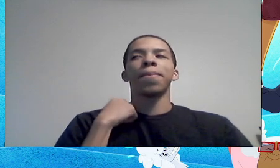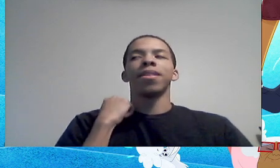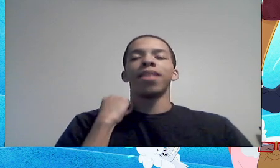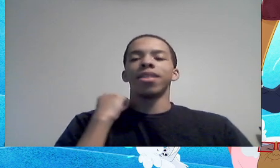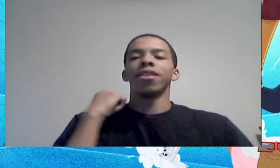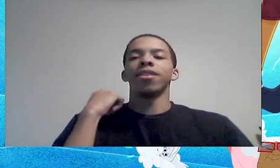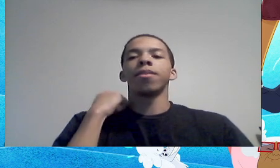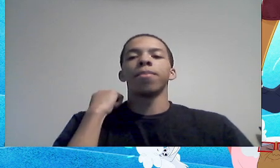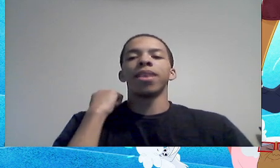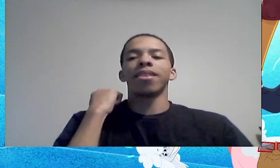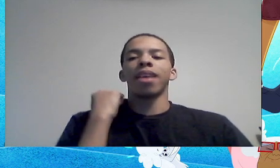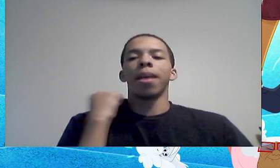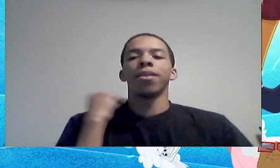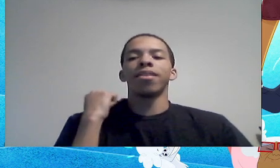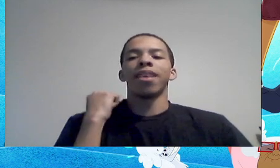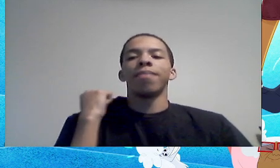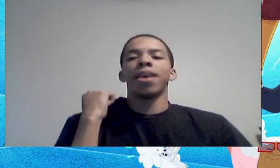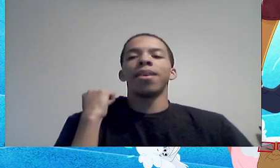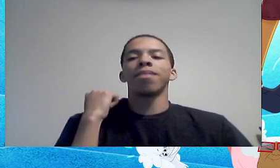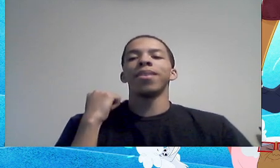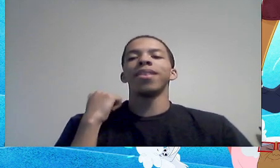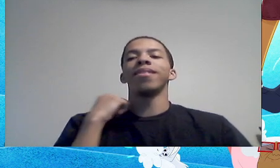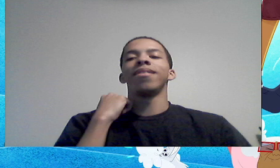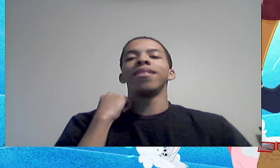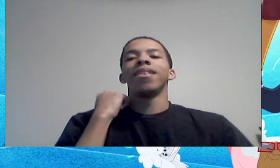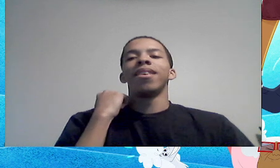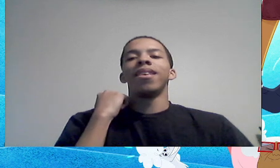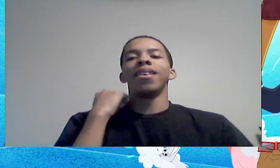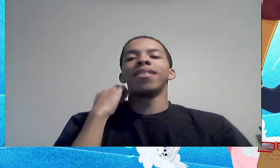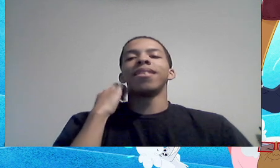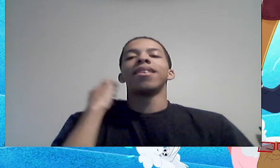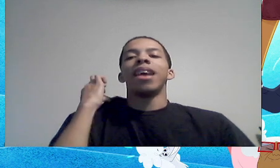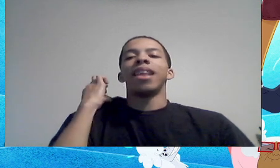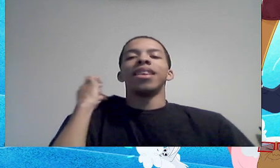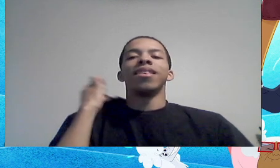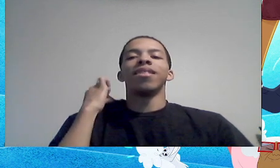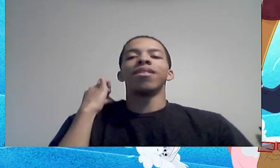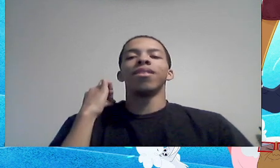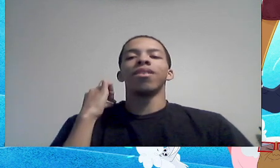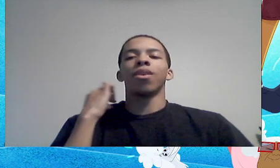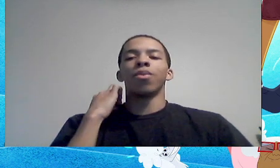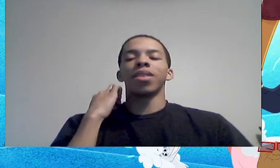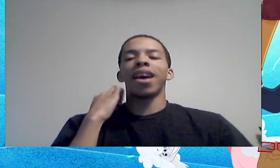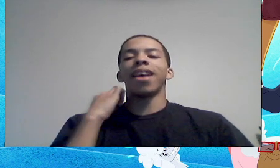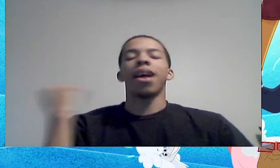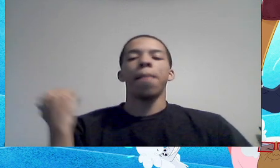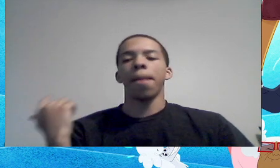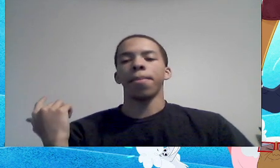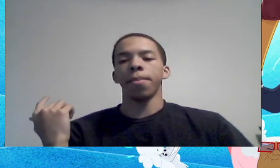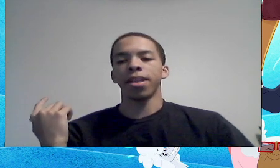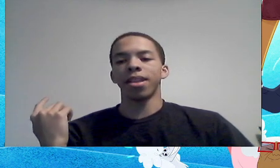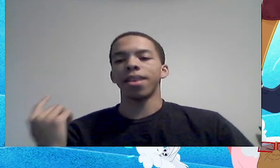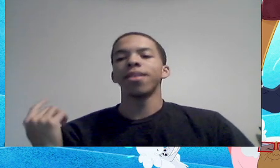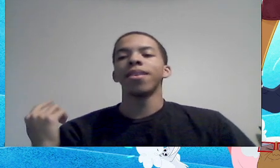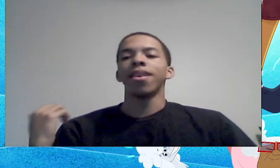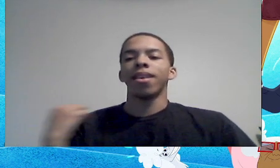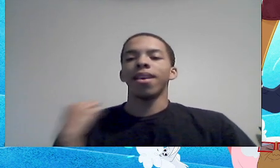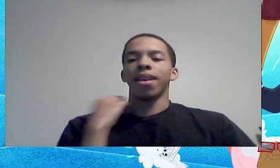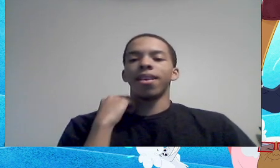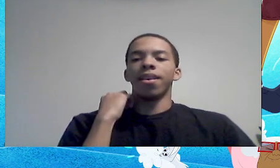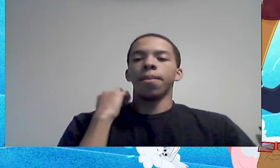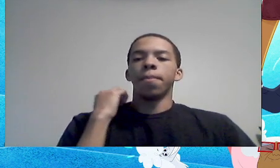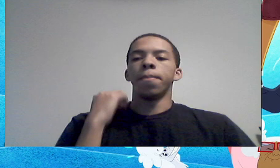the cape, like, the blanket cape all the time, that explains it, and they didn't go with that, and I'm happy about that,